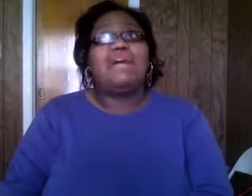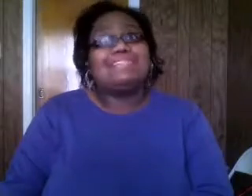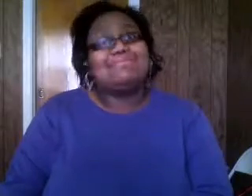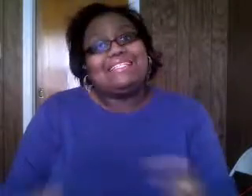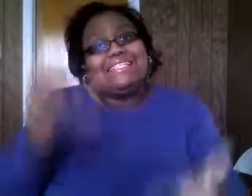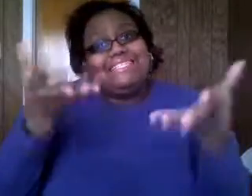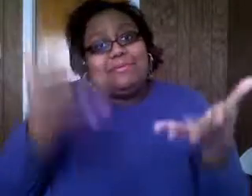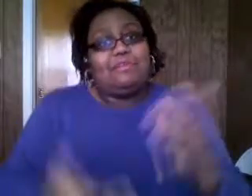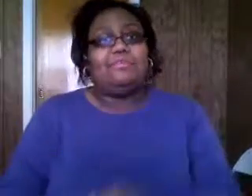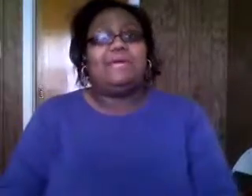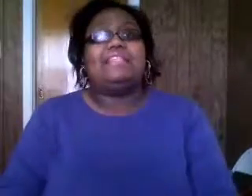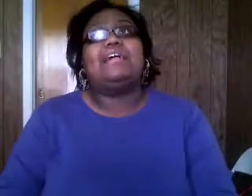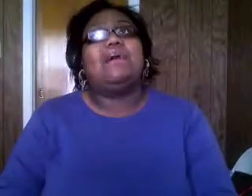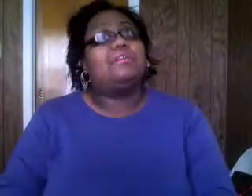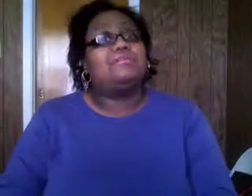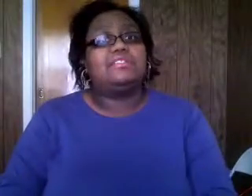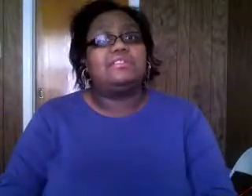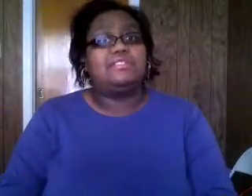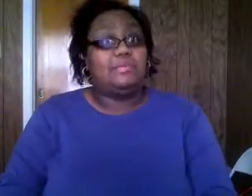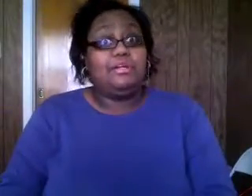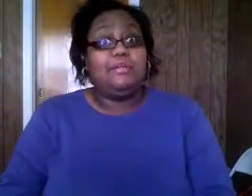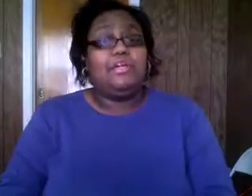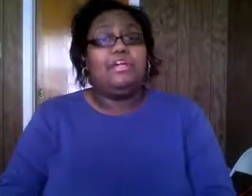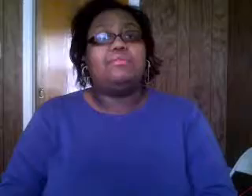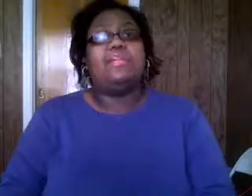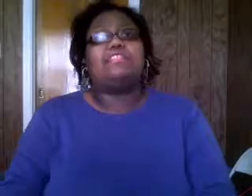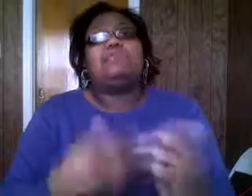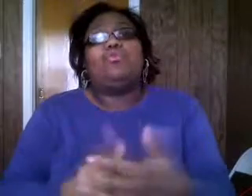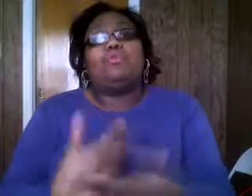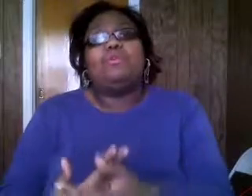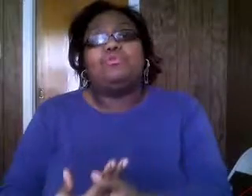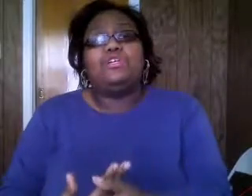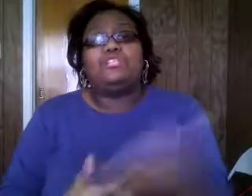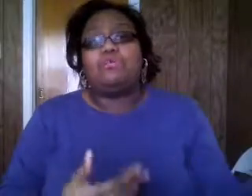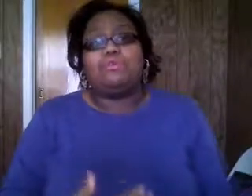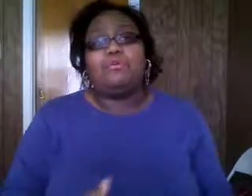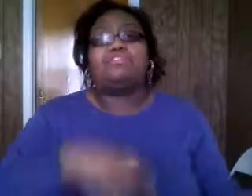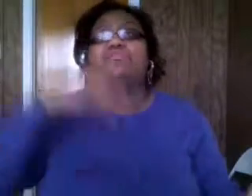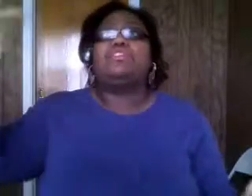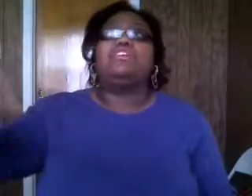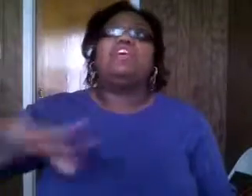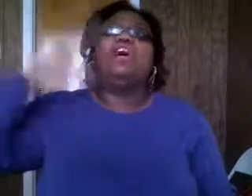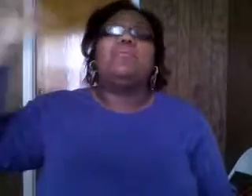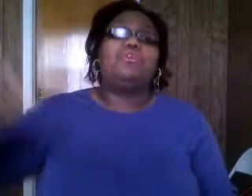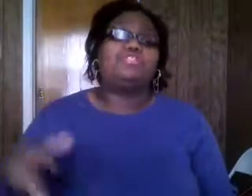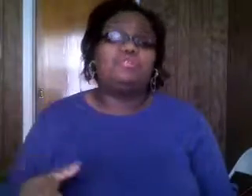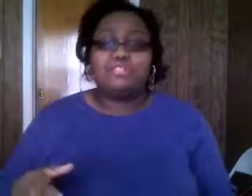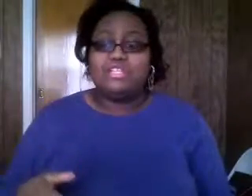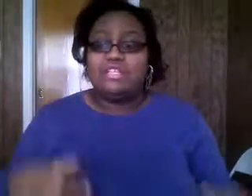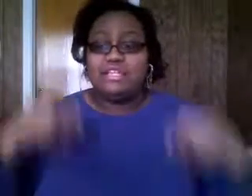have to step it up a little i think god would love to see us step it up he would like to see more people he's only one person so we need more churches that